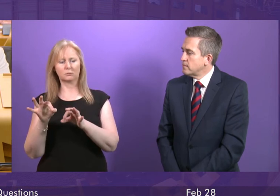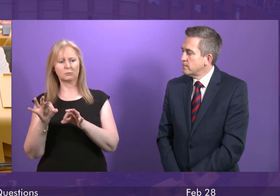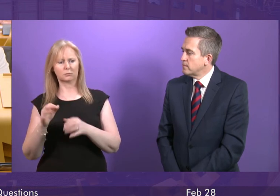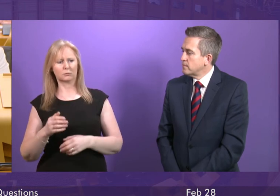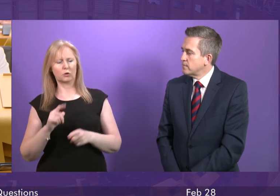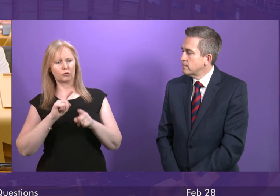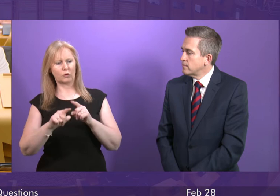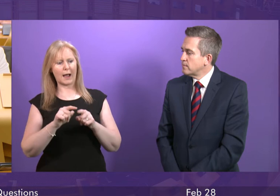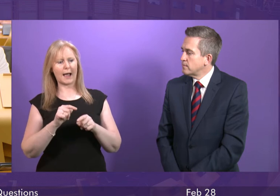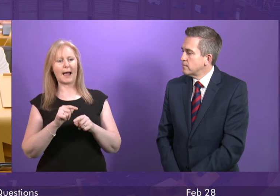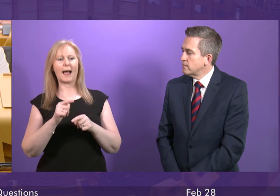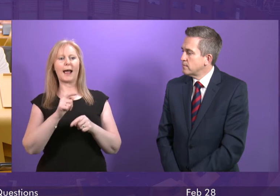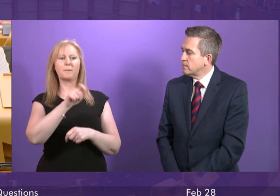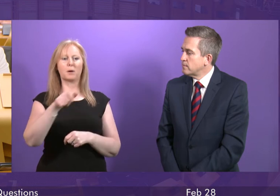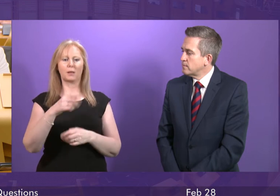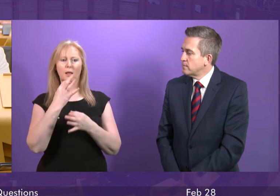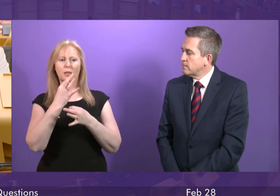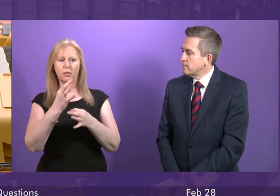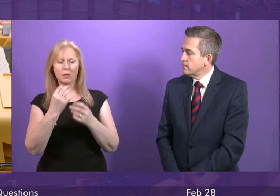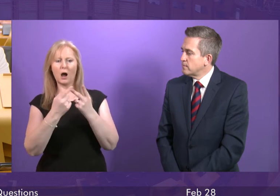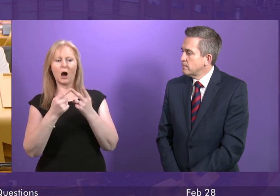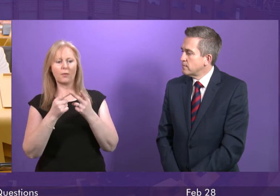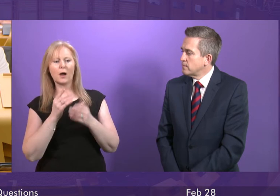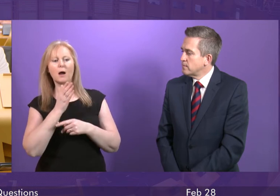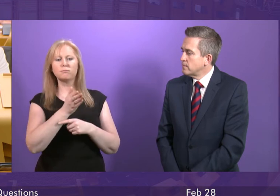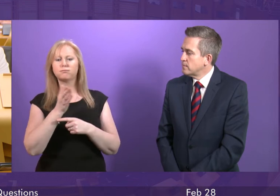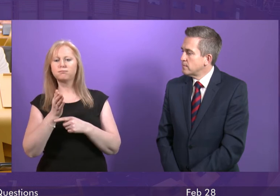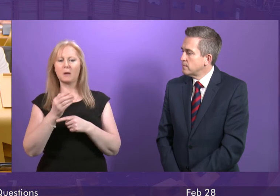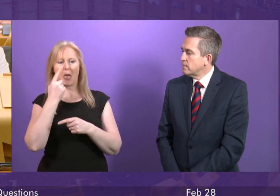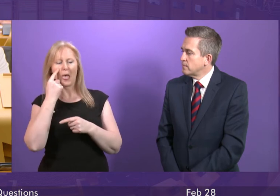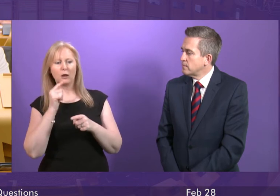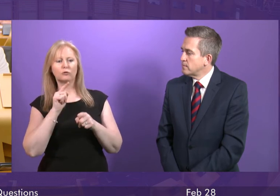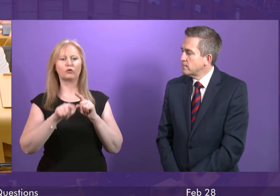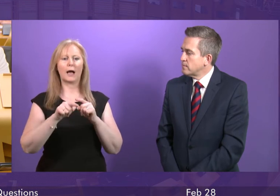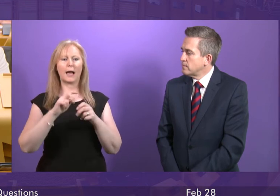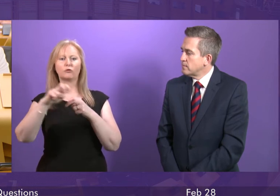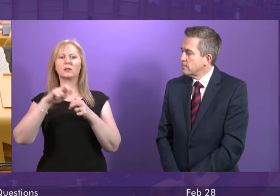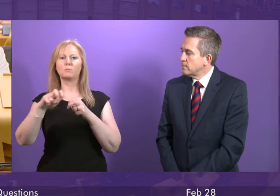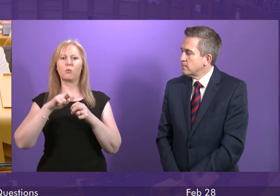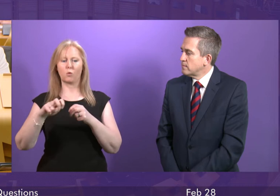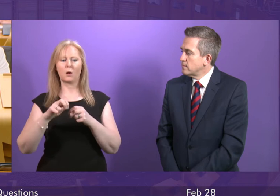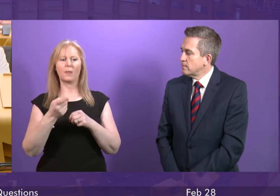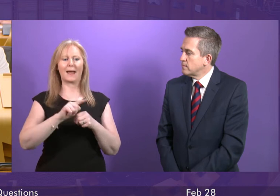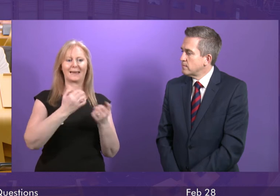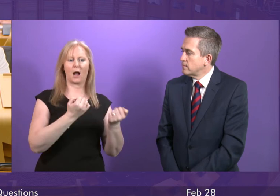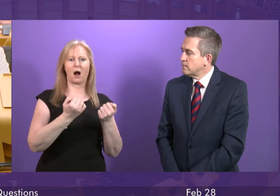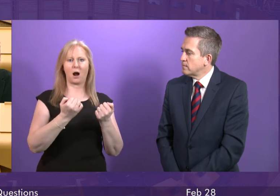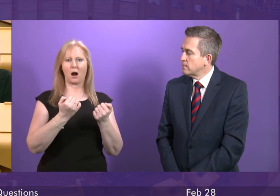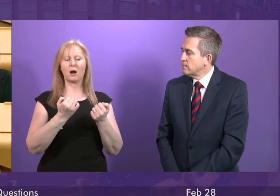attractive as possible for people to use methods of transport other than cars. We will continue to do that. I hope we will continue